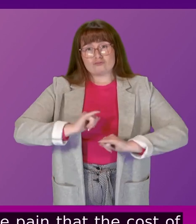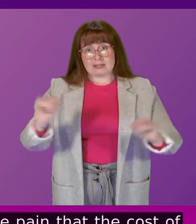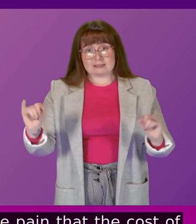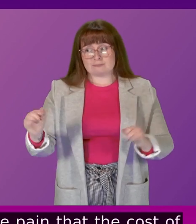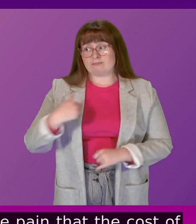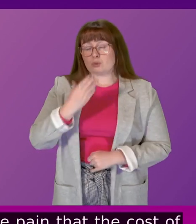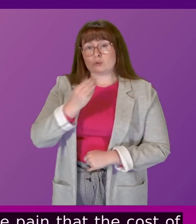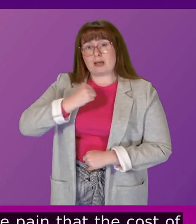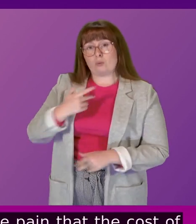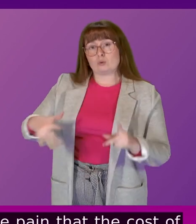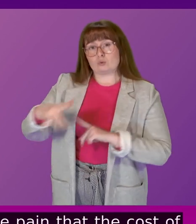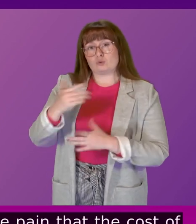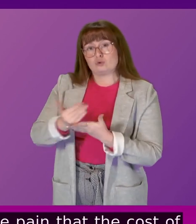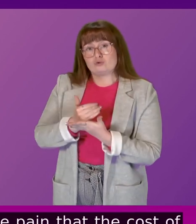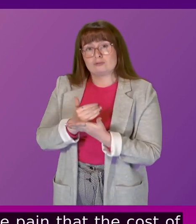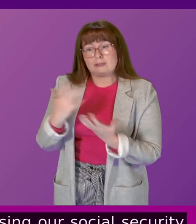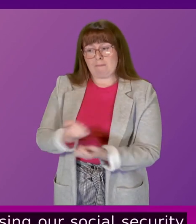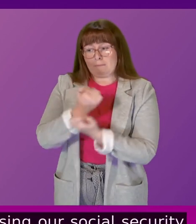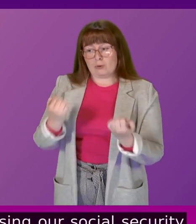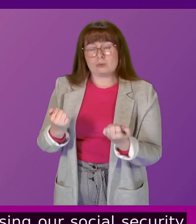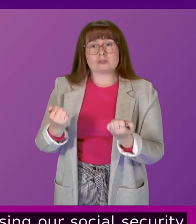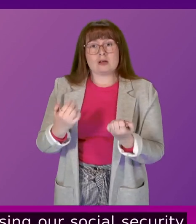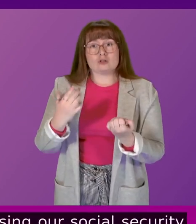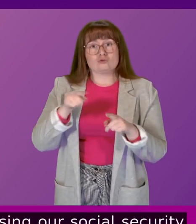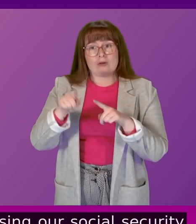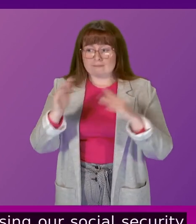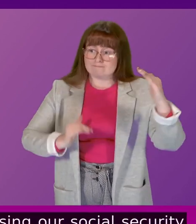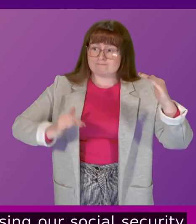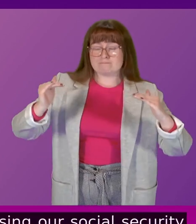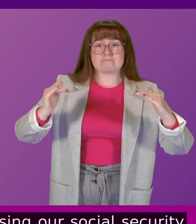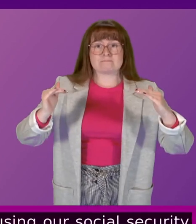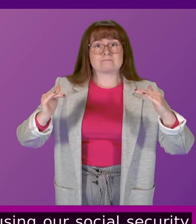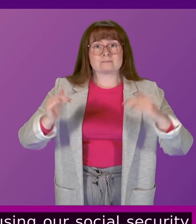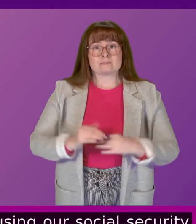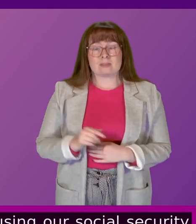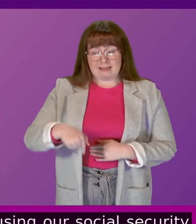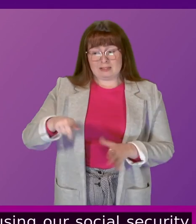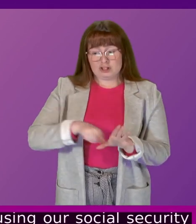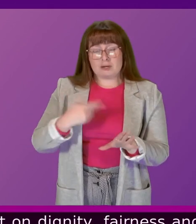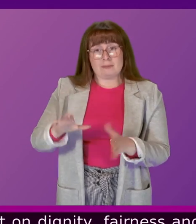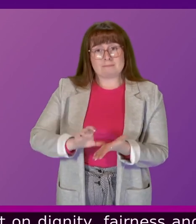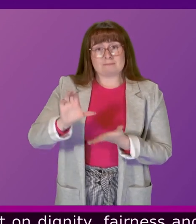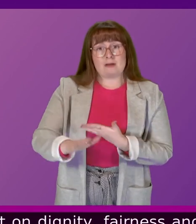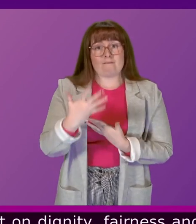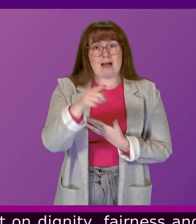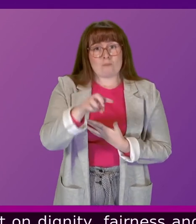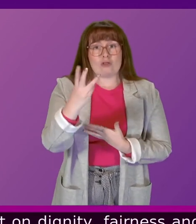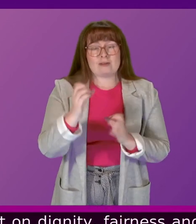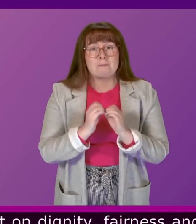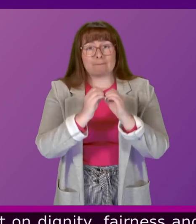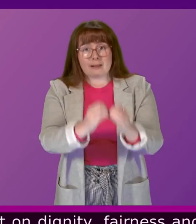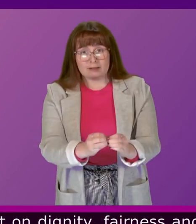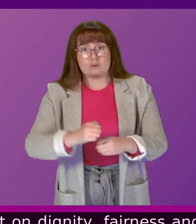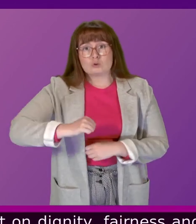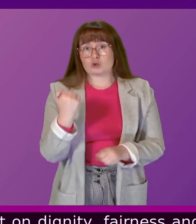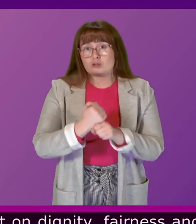social security powers to deliver a system built on dignity, fairness and respect. This year, are investing £5.3 billion in the